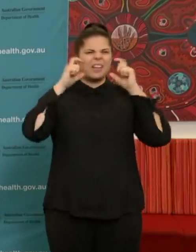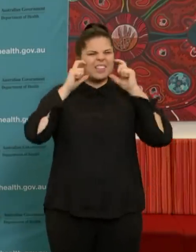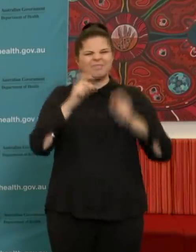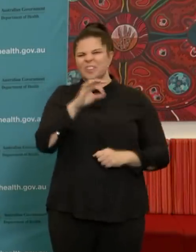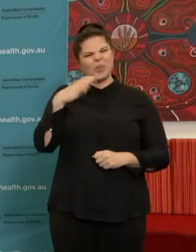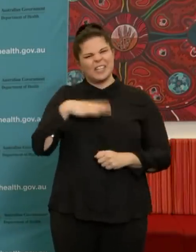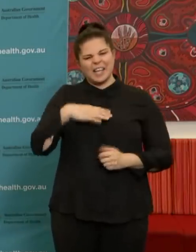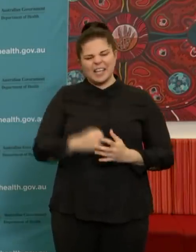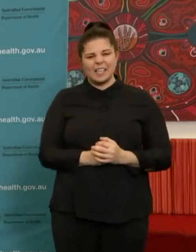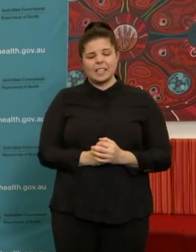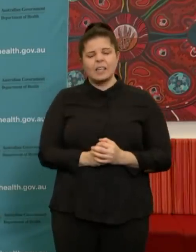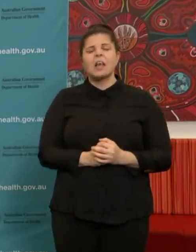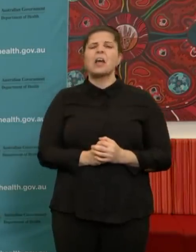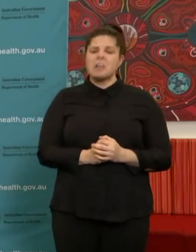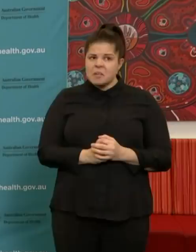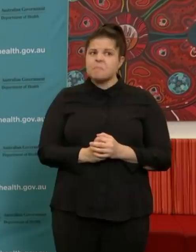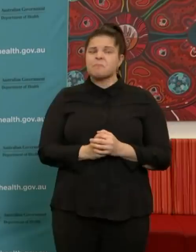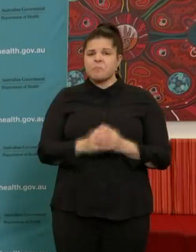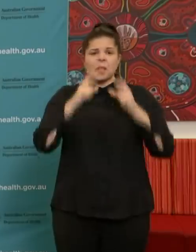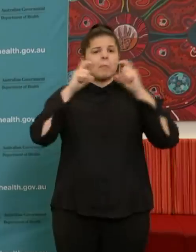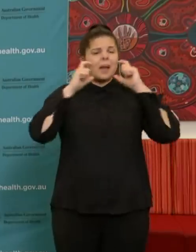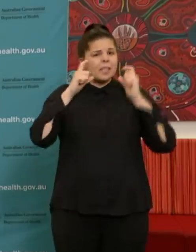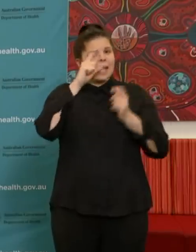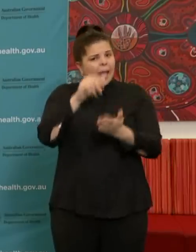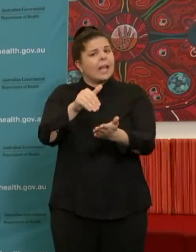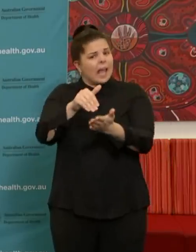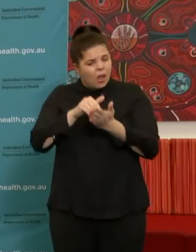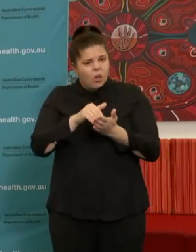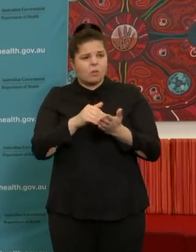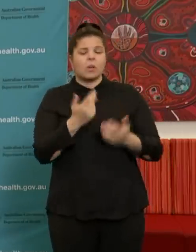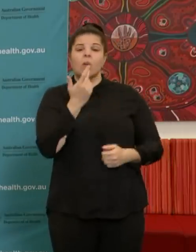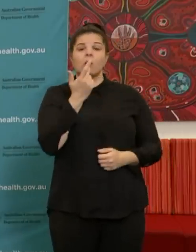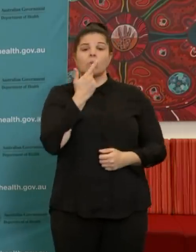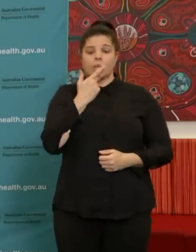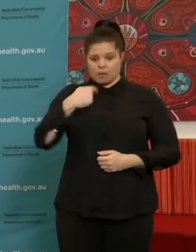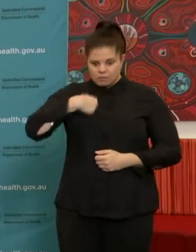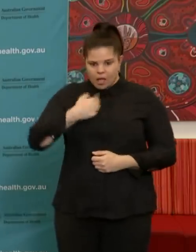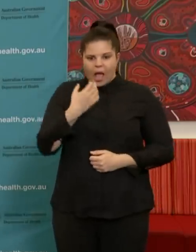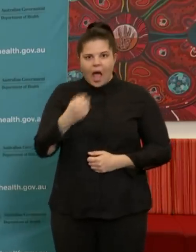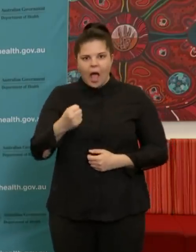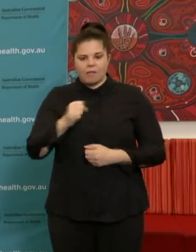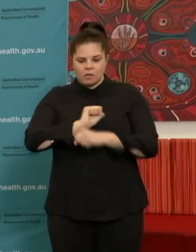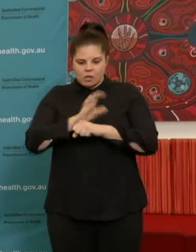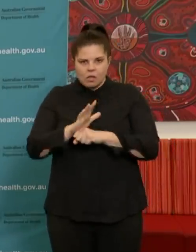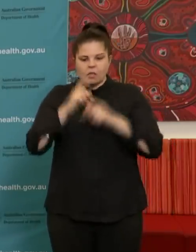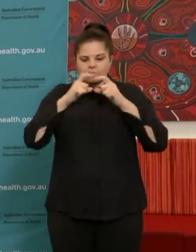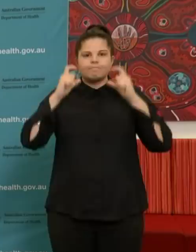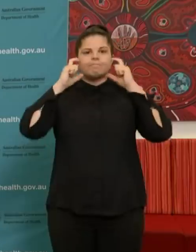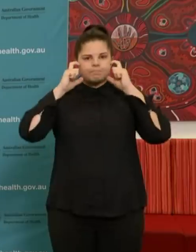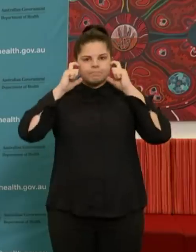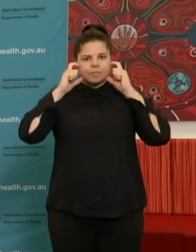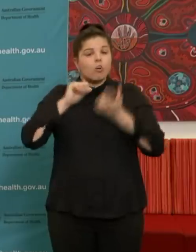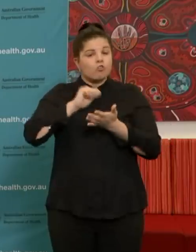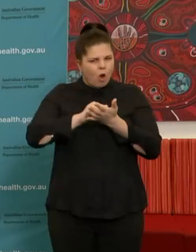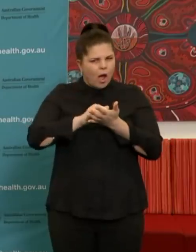can be useful to stop the spread from a person with the disease to other people. If that mask is